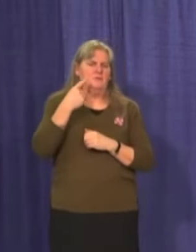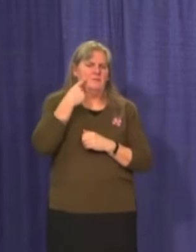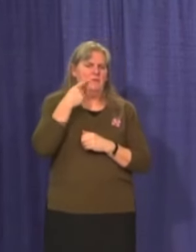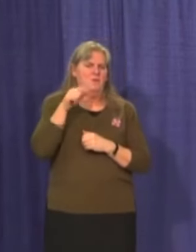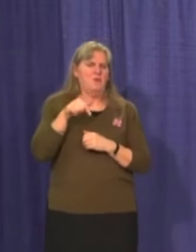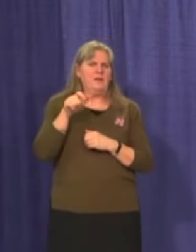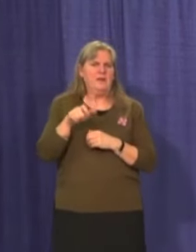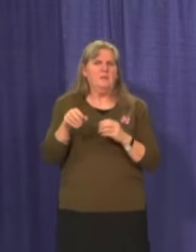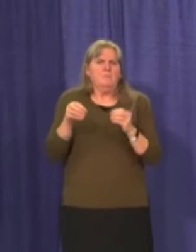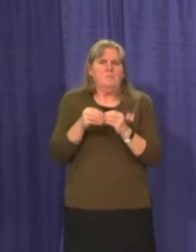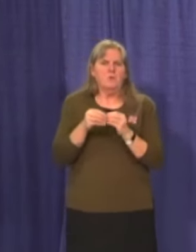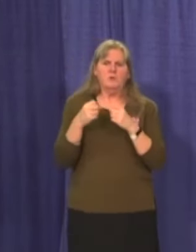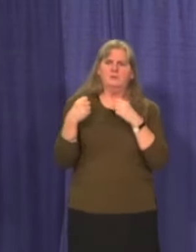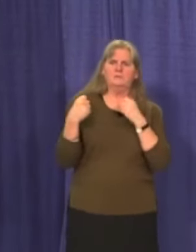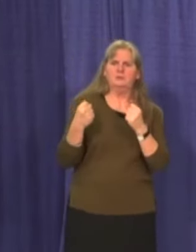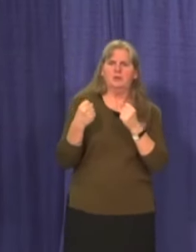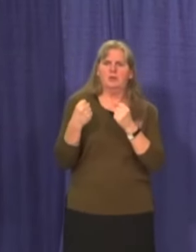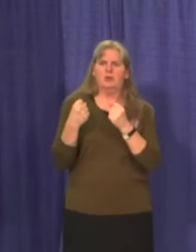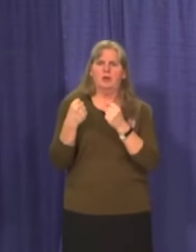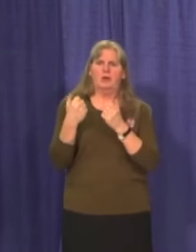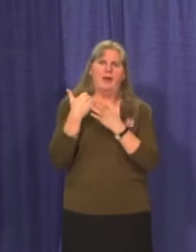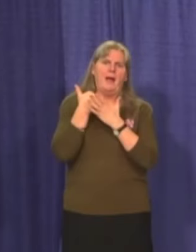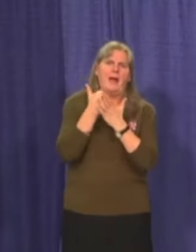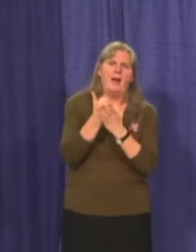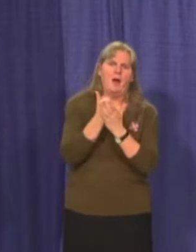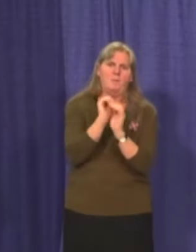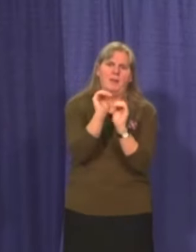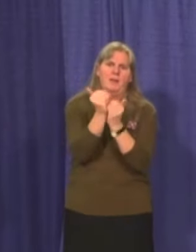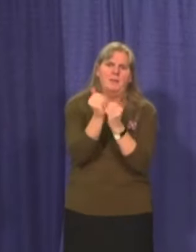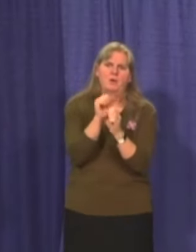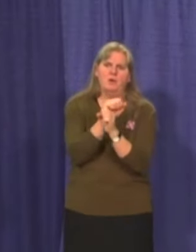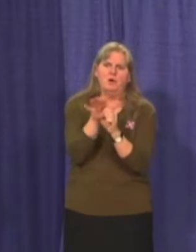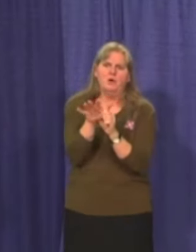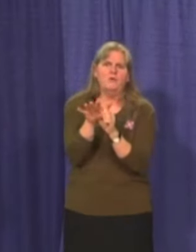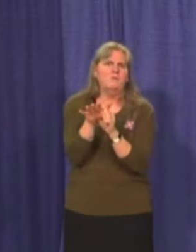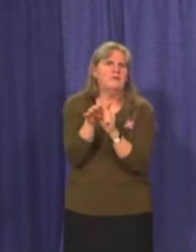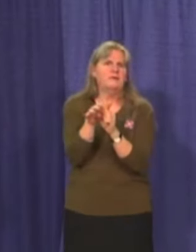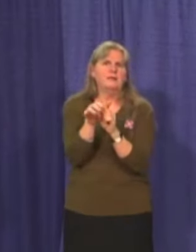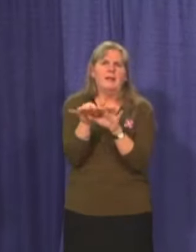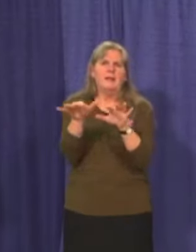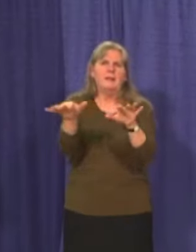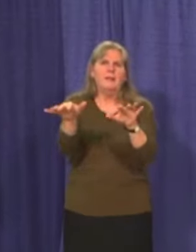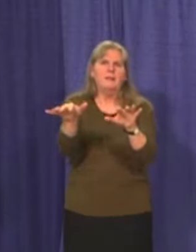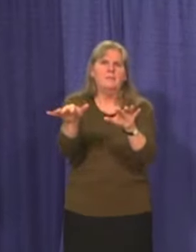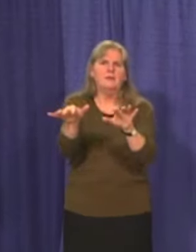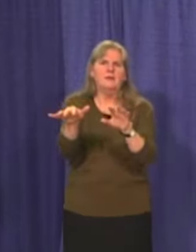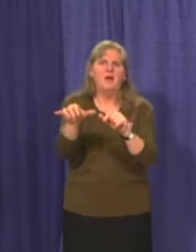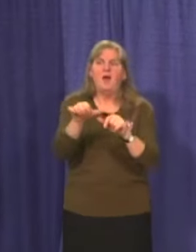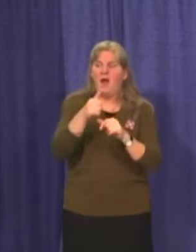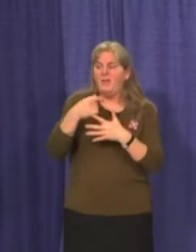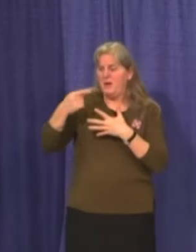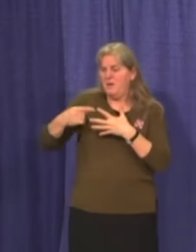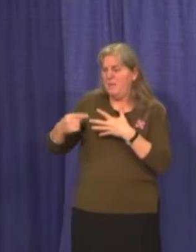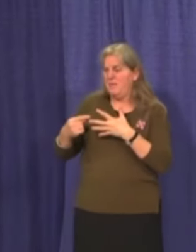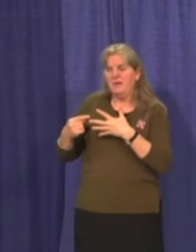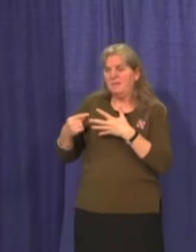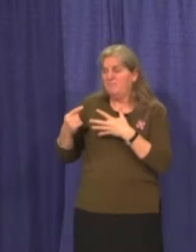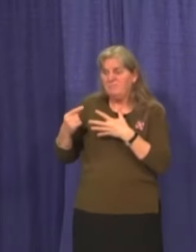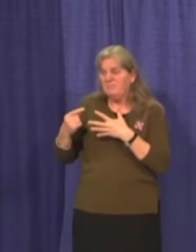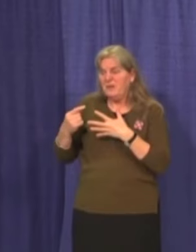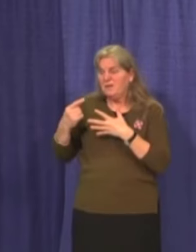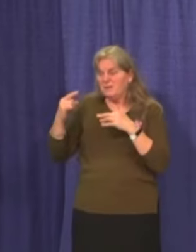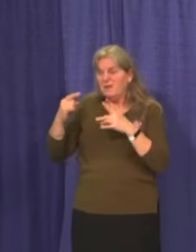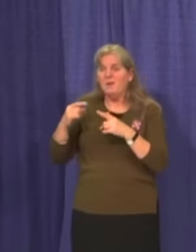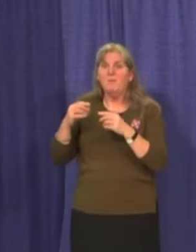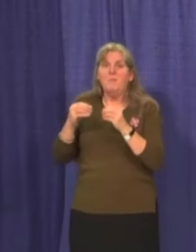that, that might be something that, that would be on the table when you have high activity, despite all of the other, the measures that, that we know worked.